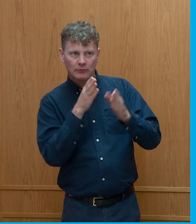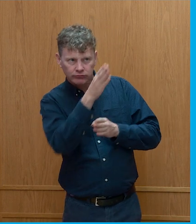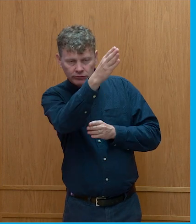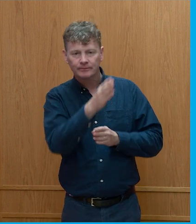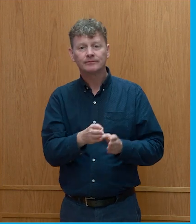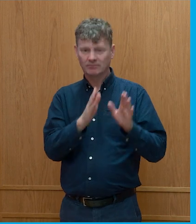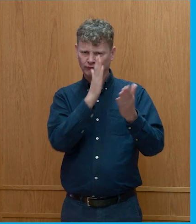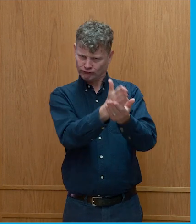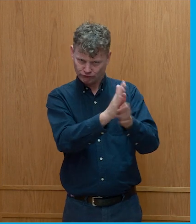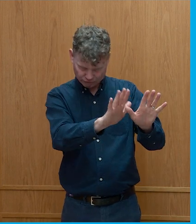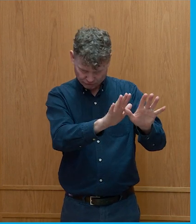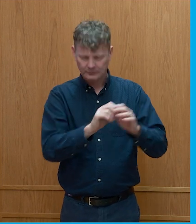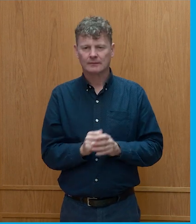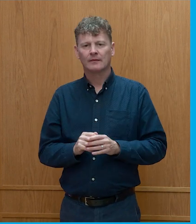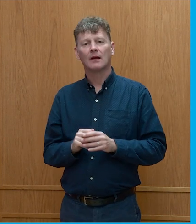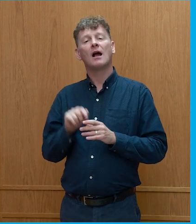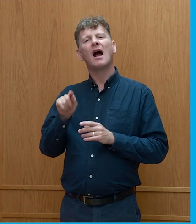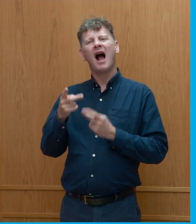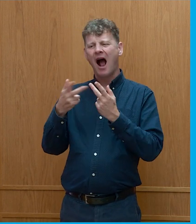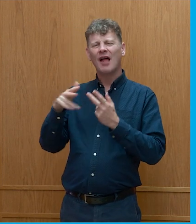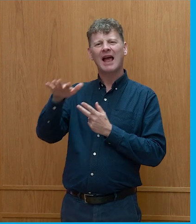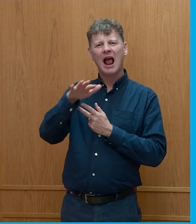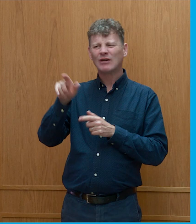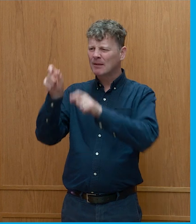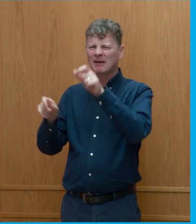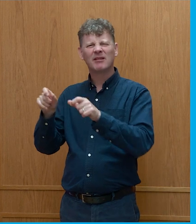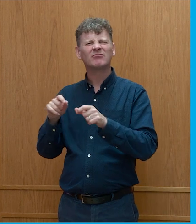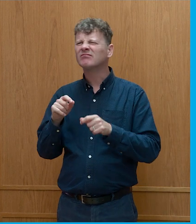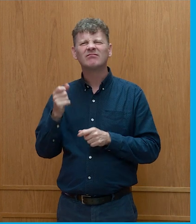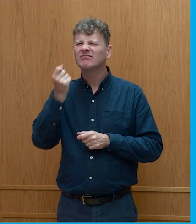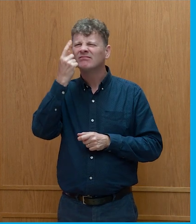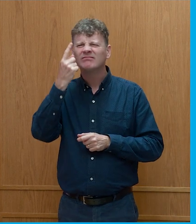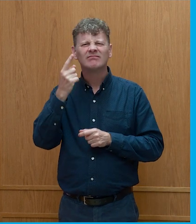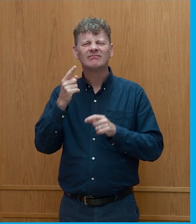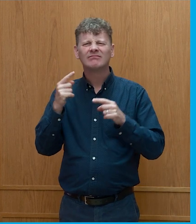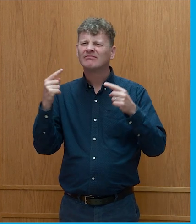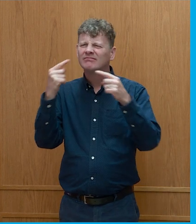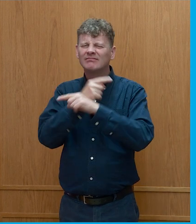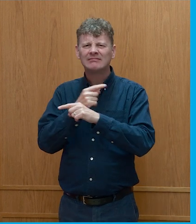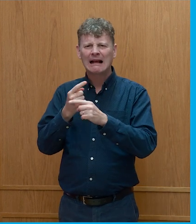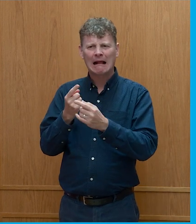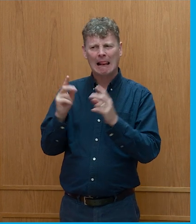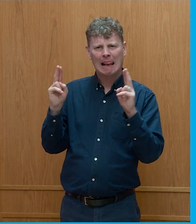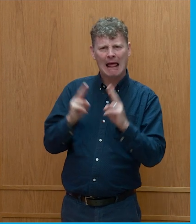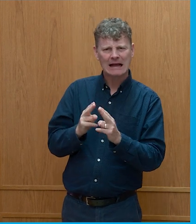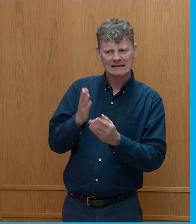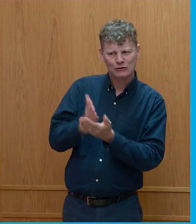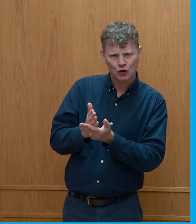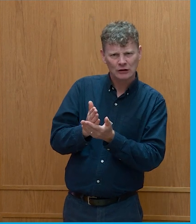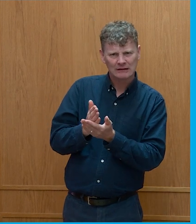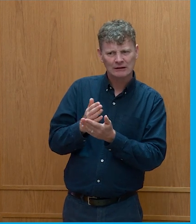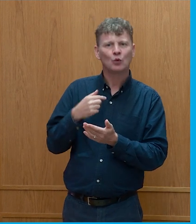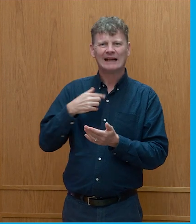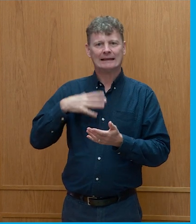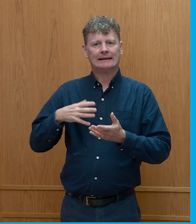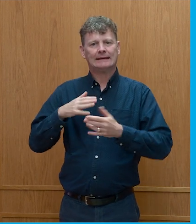certain or where people maybe don't understand or make the connections we do I think need to take the time to